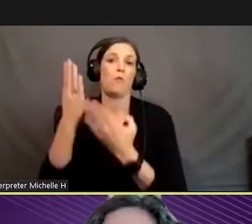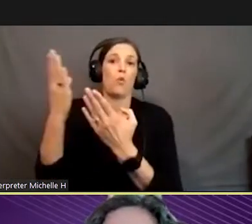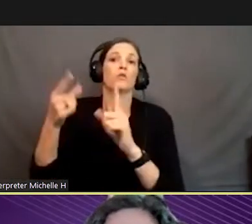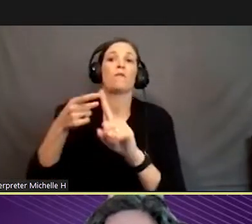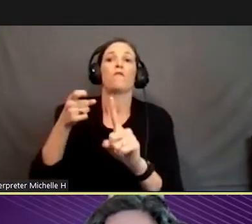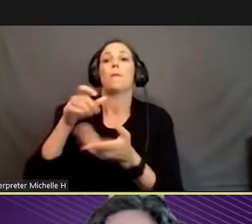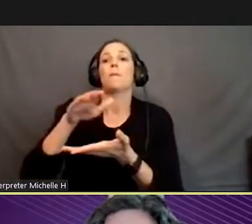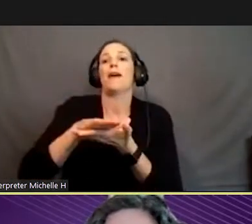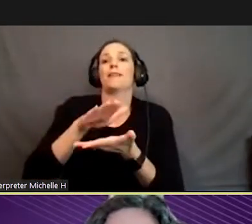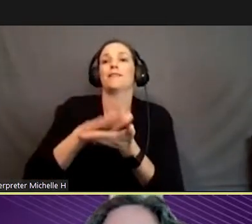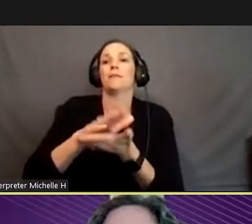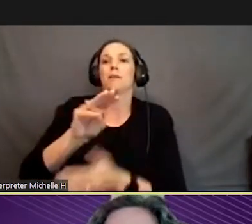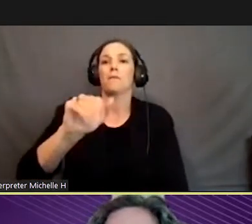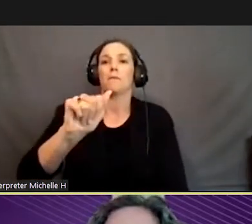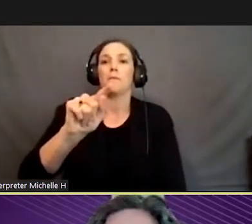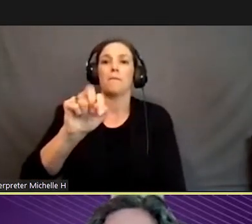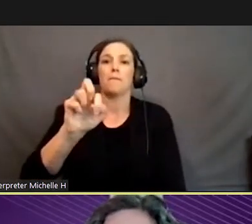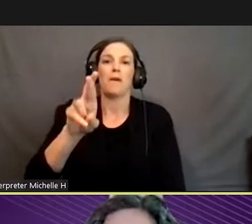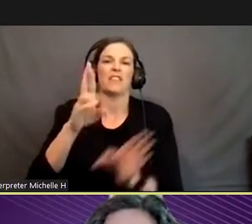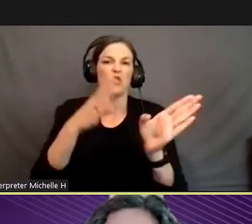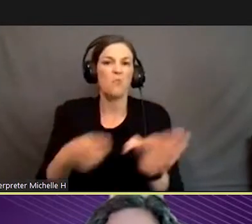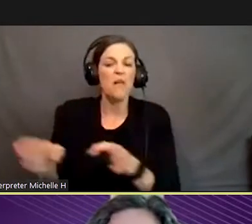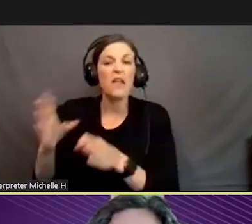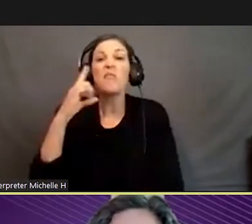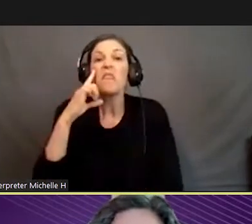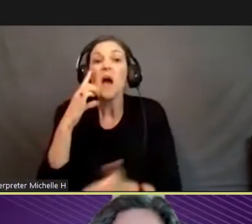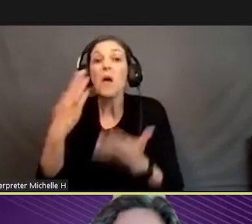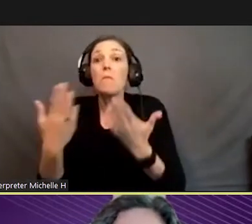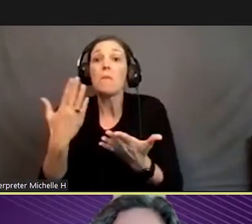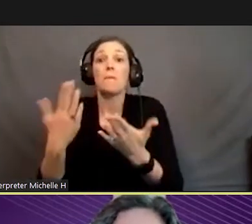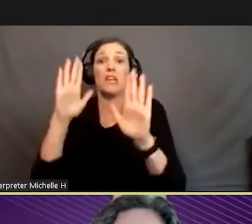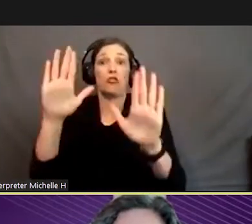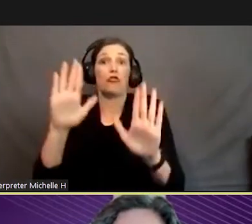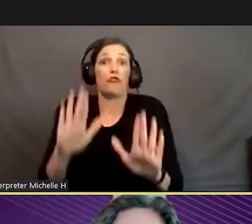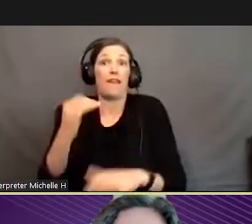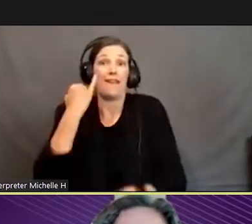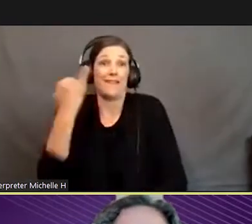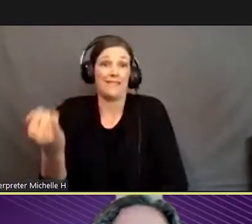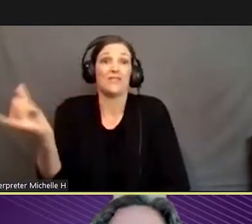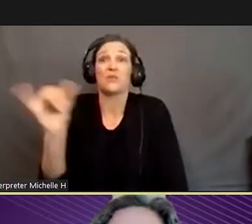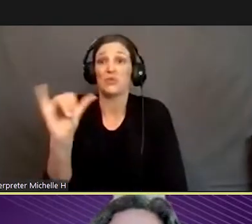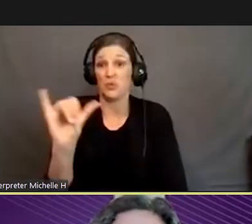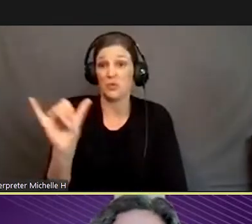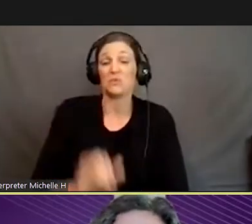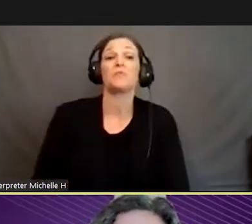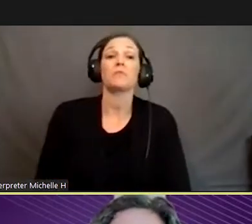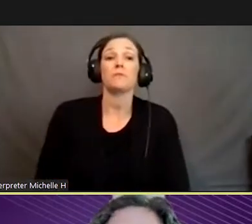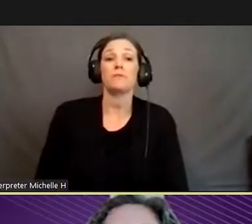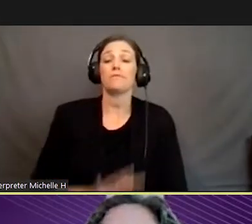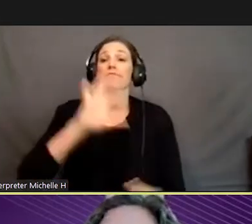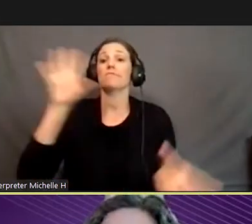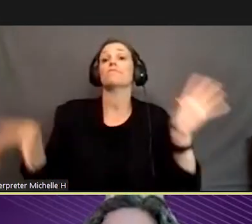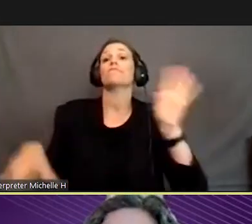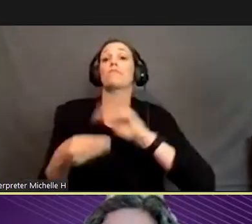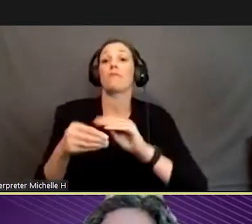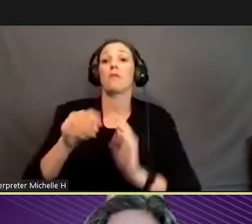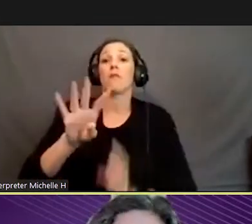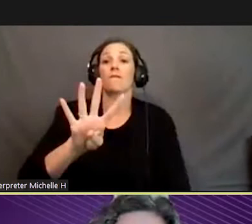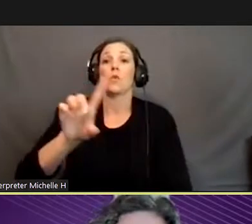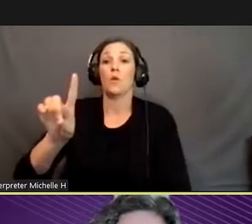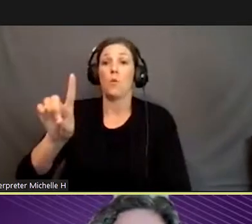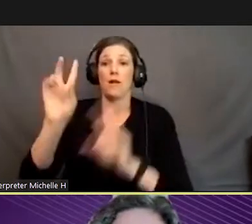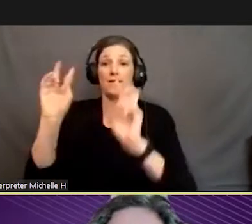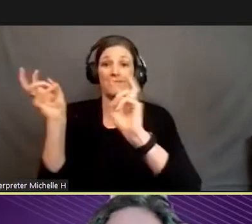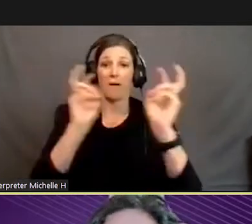academic master plan because we thought they might be really great ideas for our QEP. So in total, we had 41